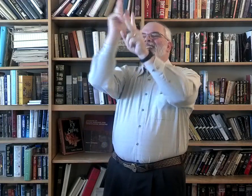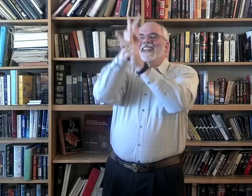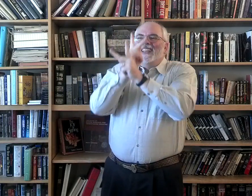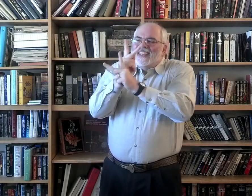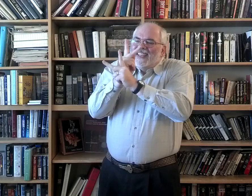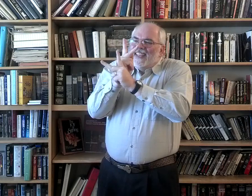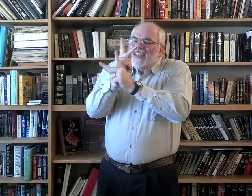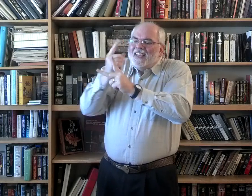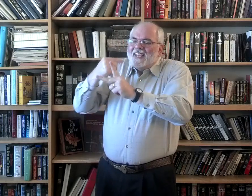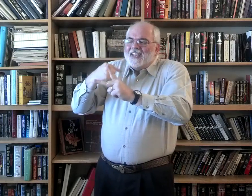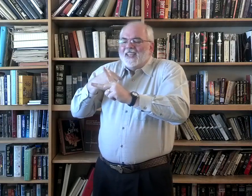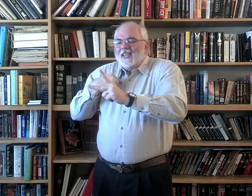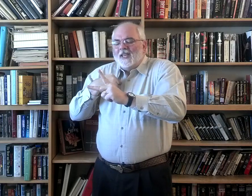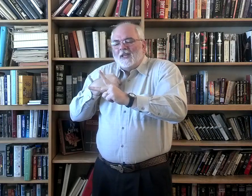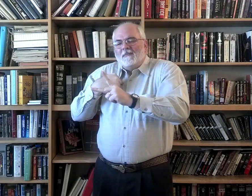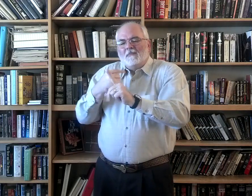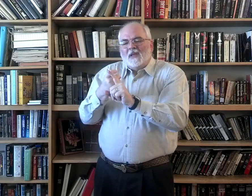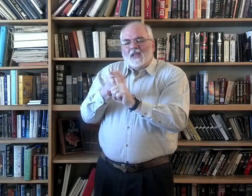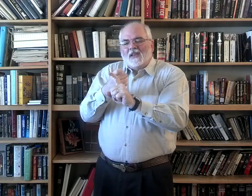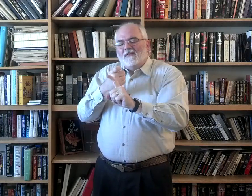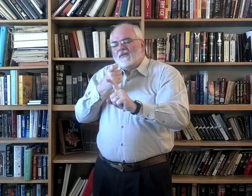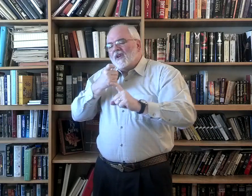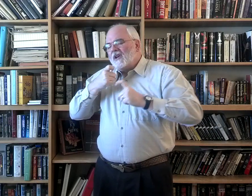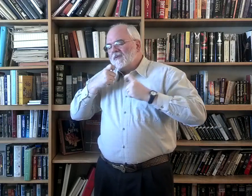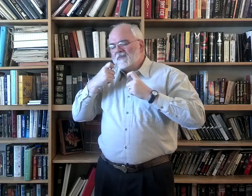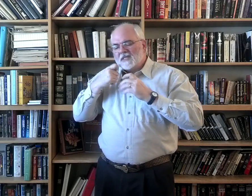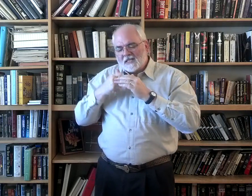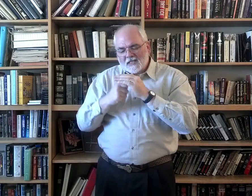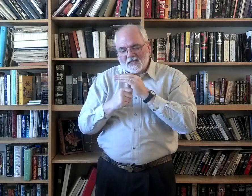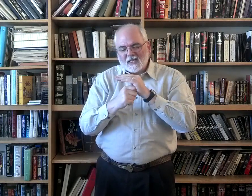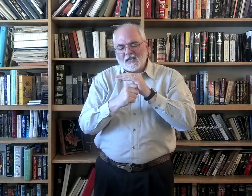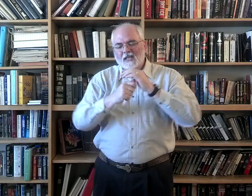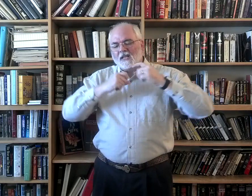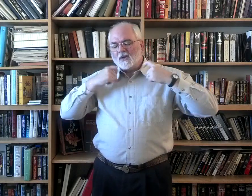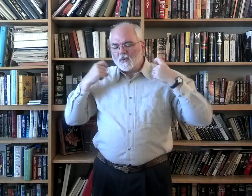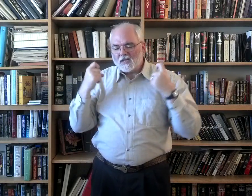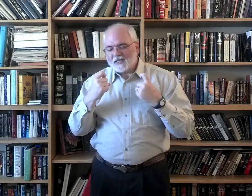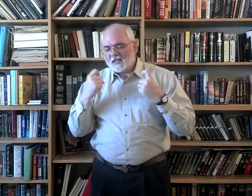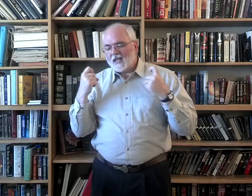Keep me from secret sin.